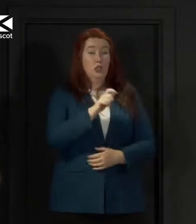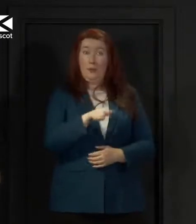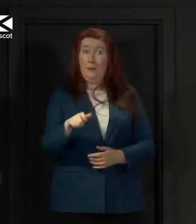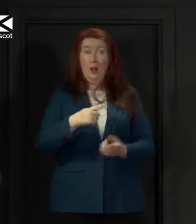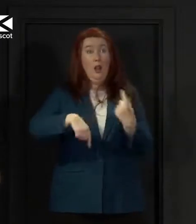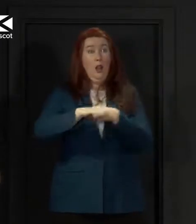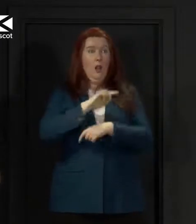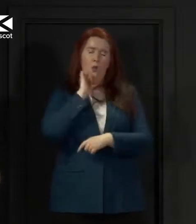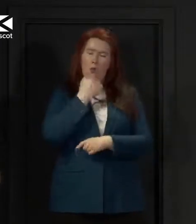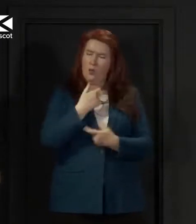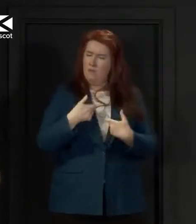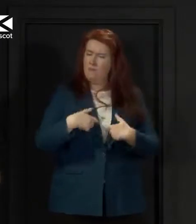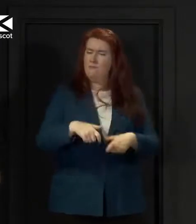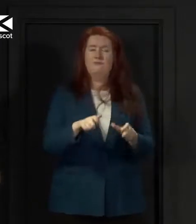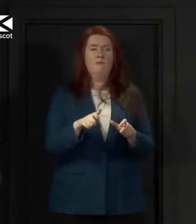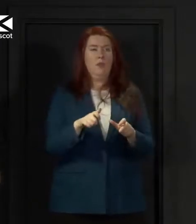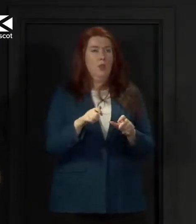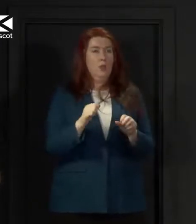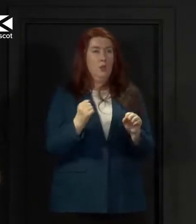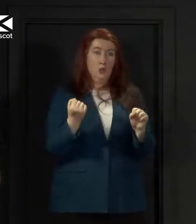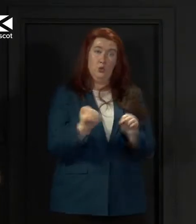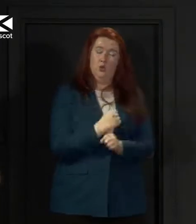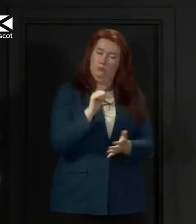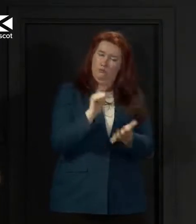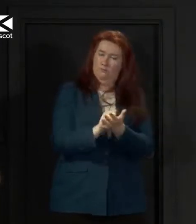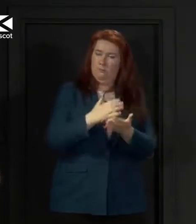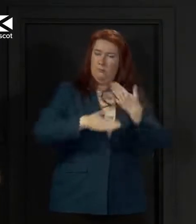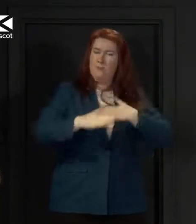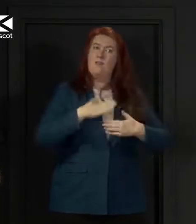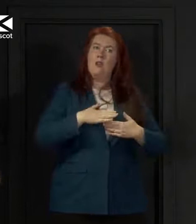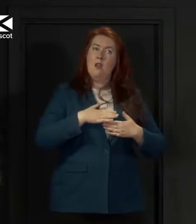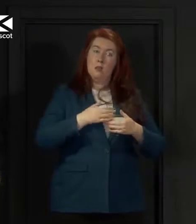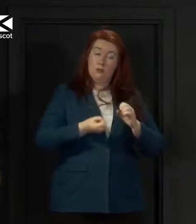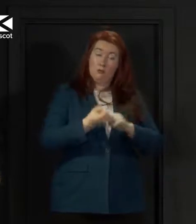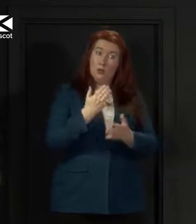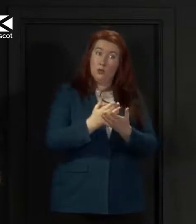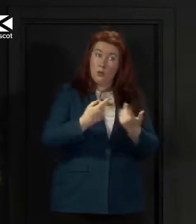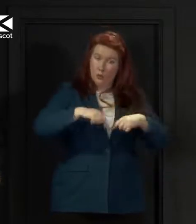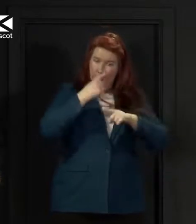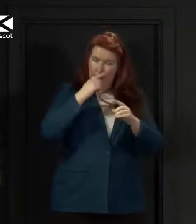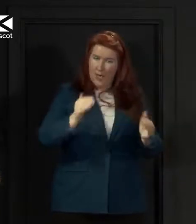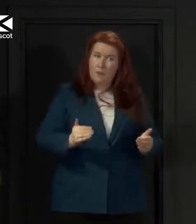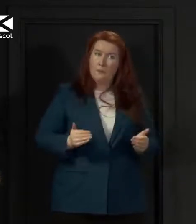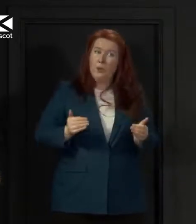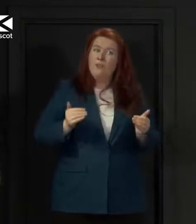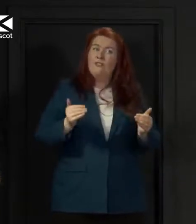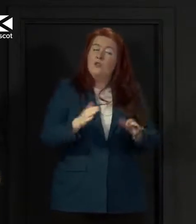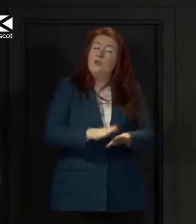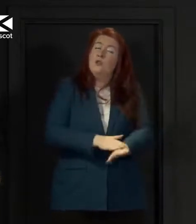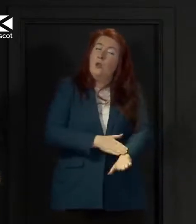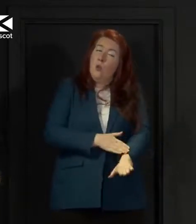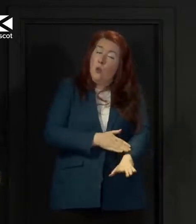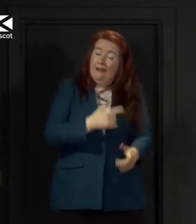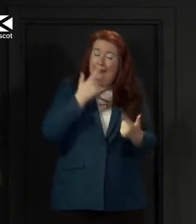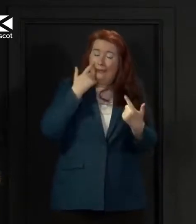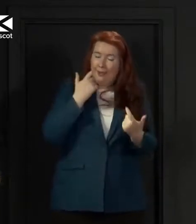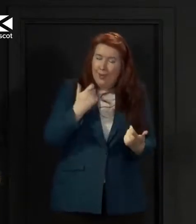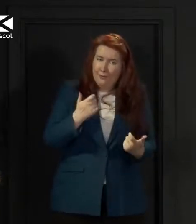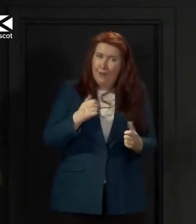to do what needs to be done in order to help us move slowly carefully